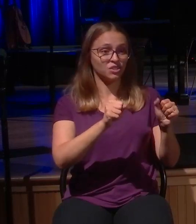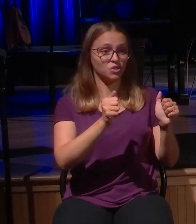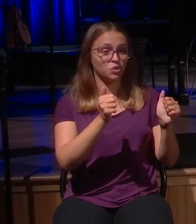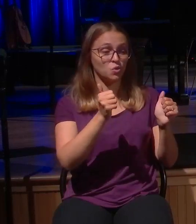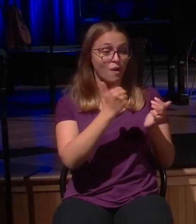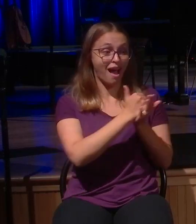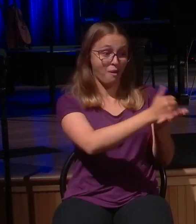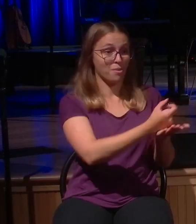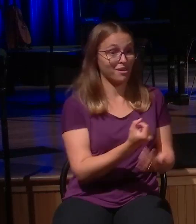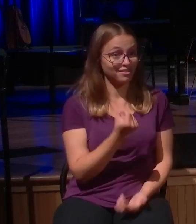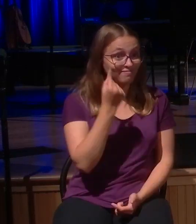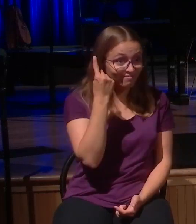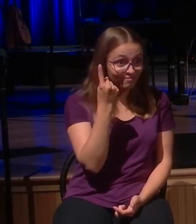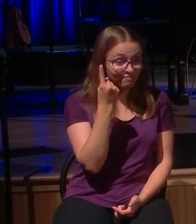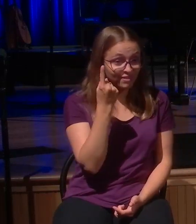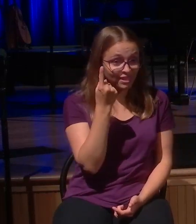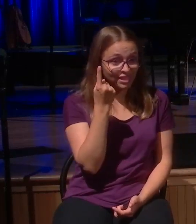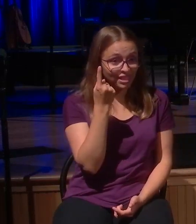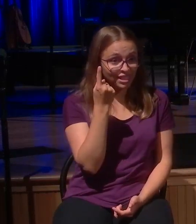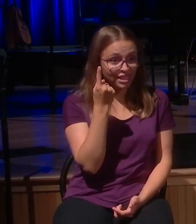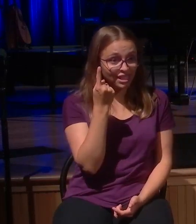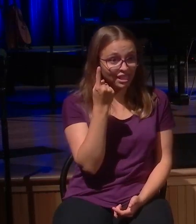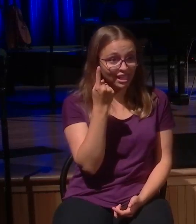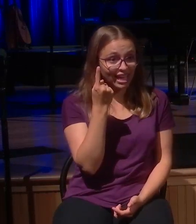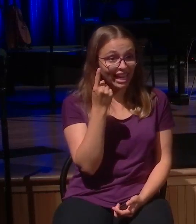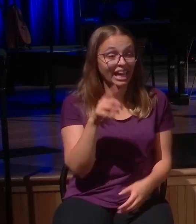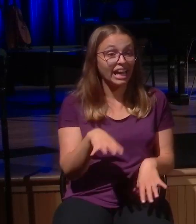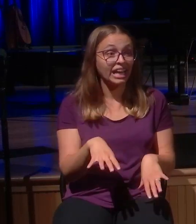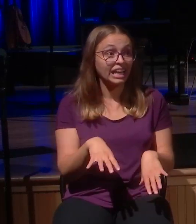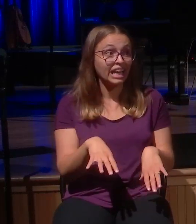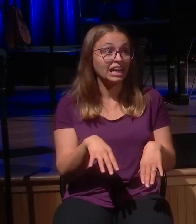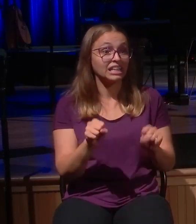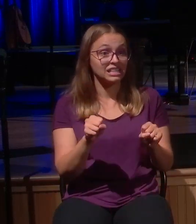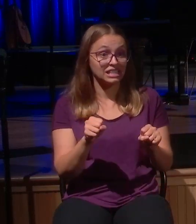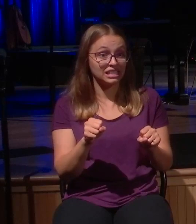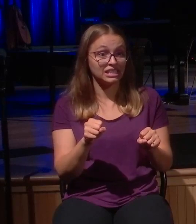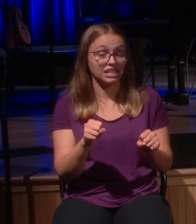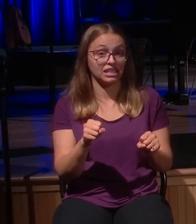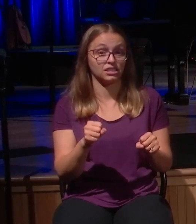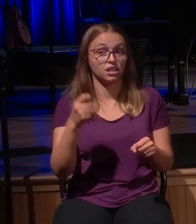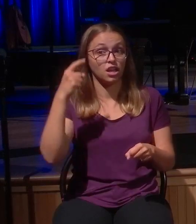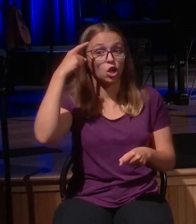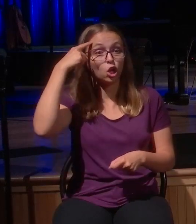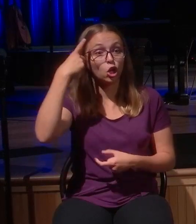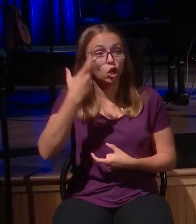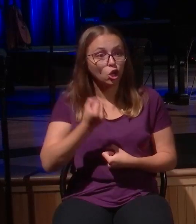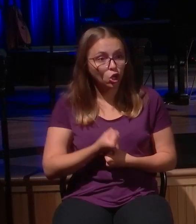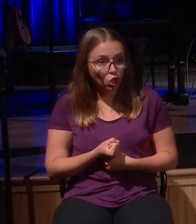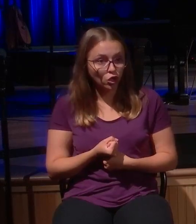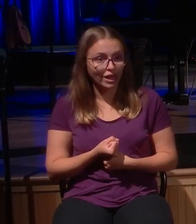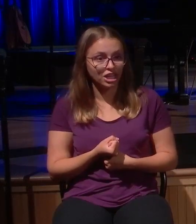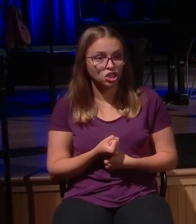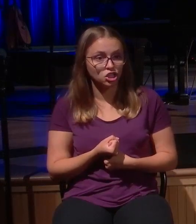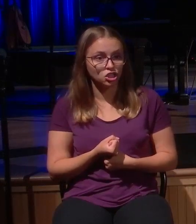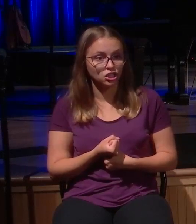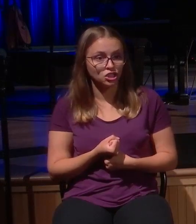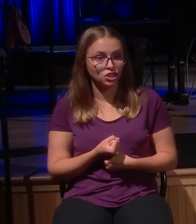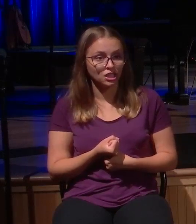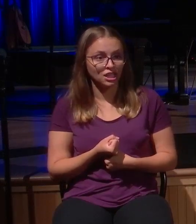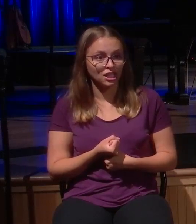and it takes courage to pray that because we want to kind of limit God. But listen, there comes a point in the Scripture when this man,